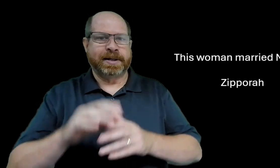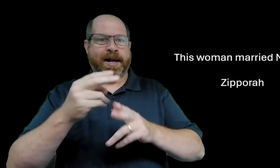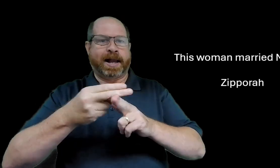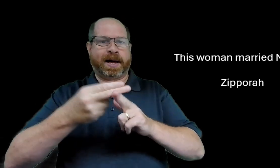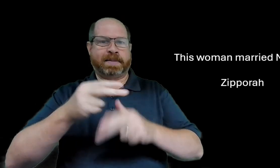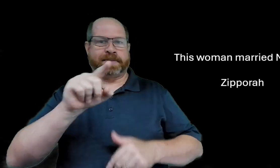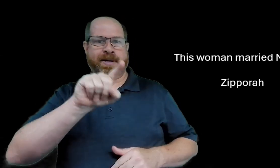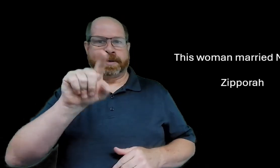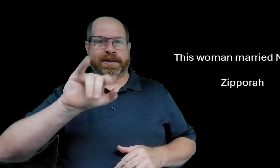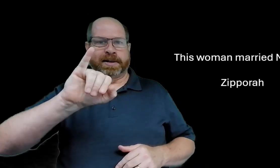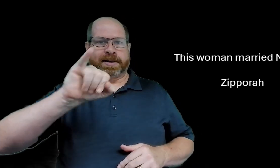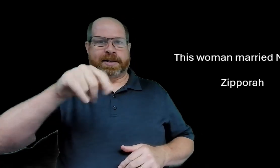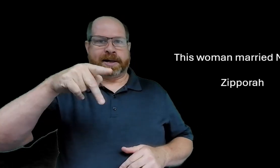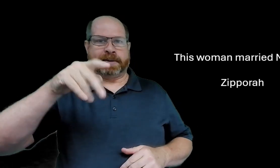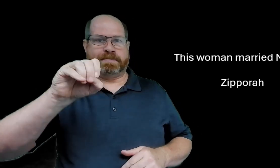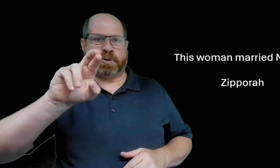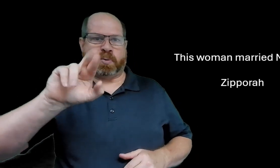her name was zipporah